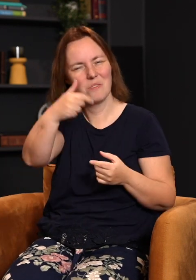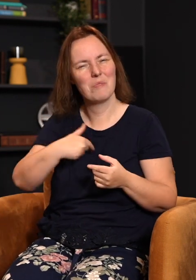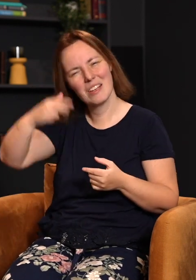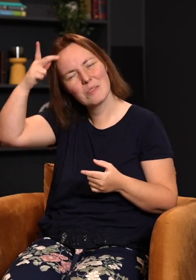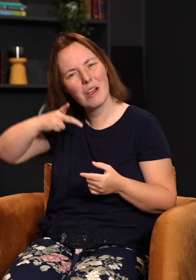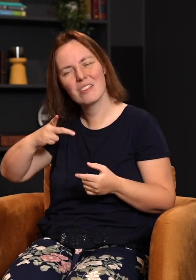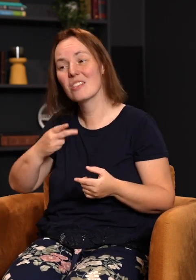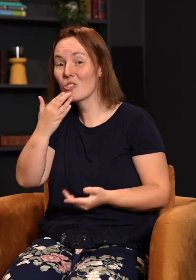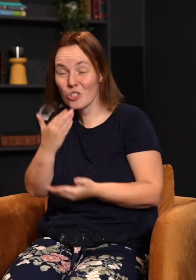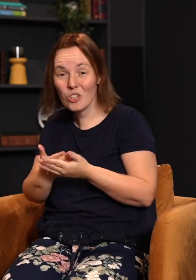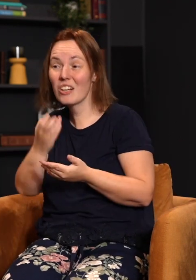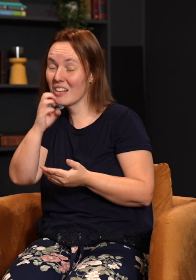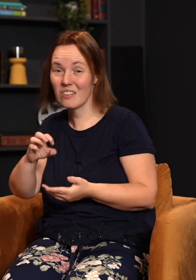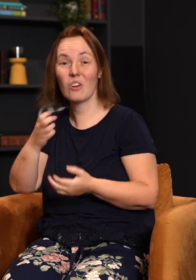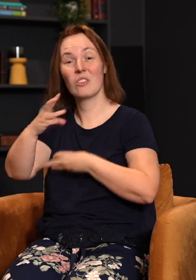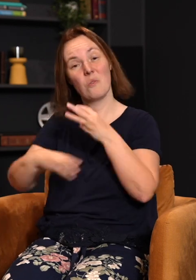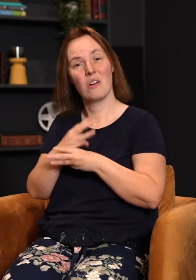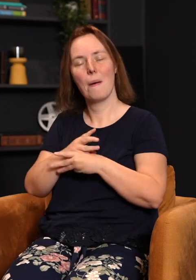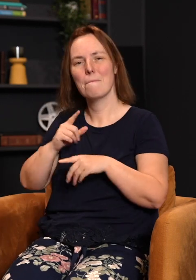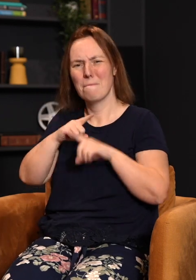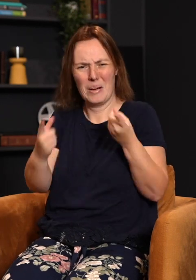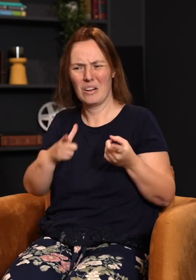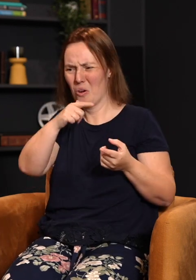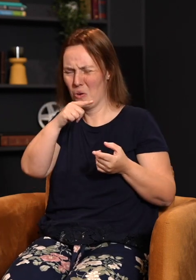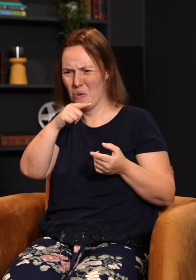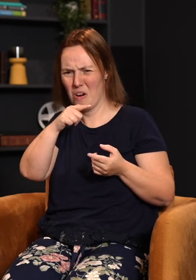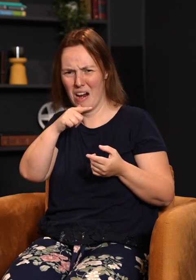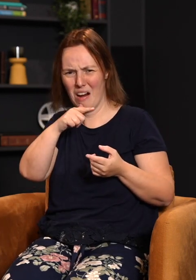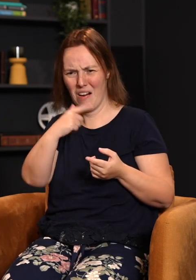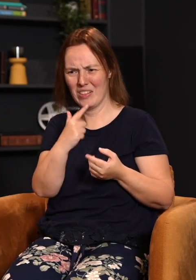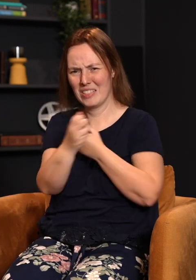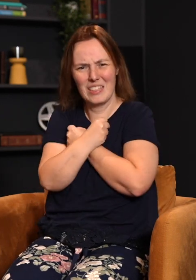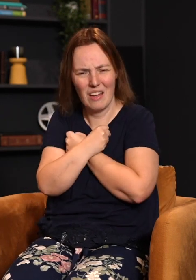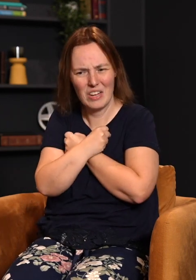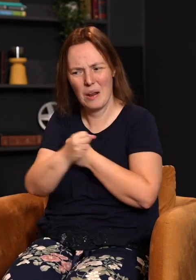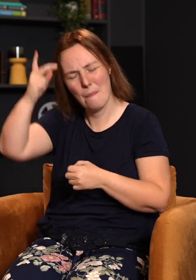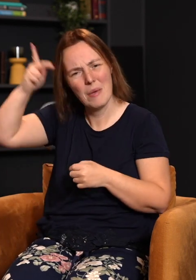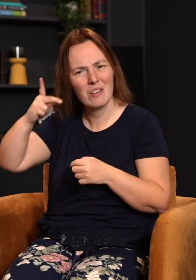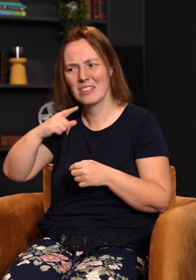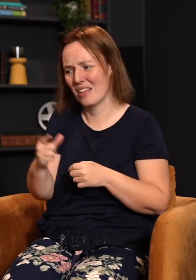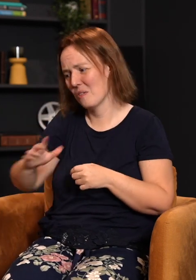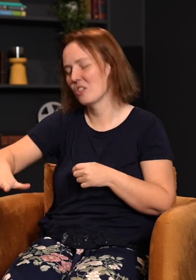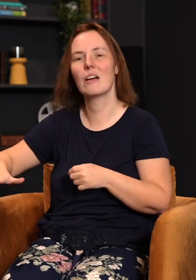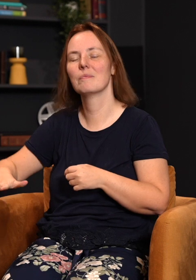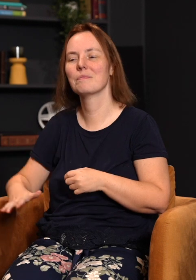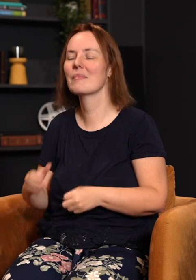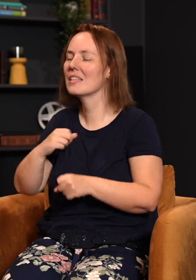understand there is good in the world and there is evil in the world. But who of us, as loving, rational parents, would say to our child, listen, I want to make